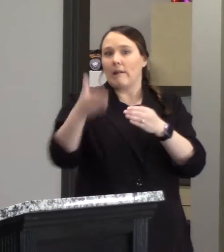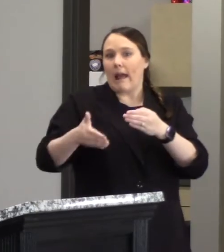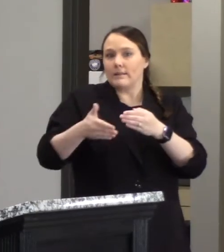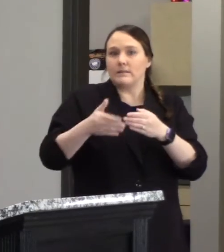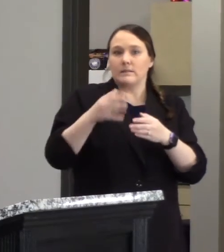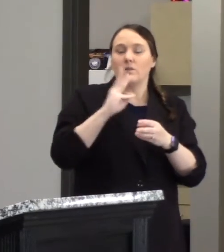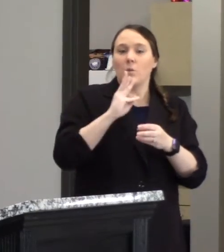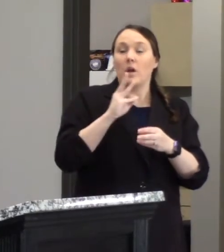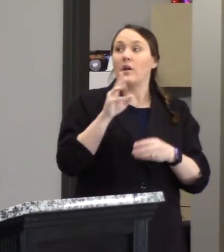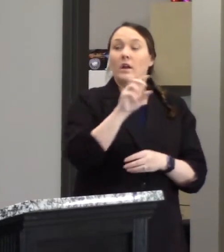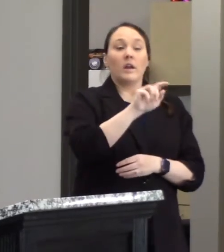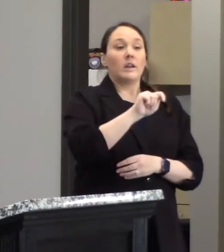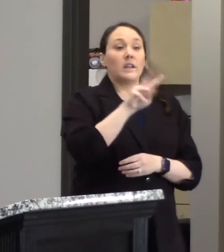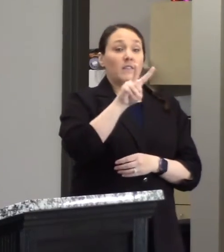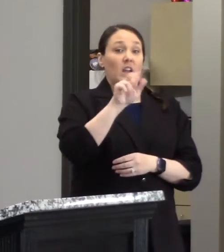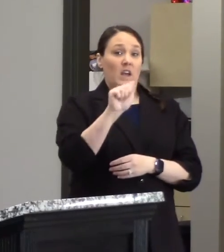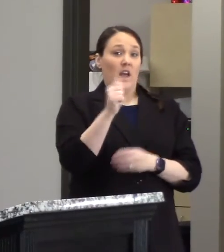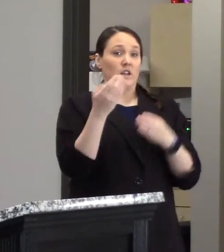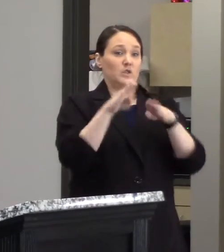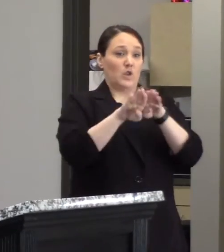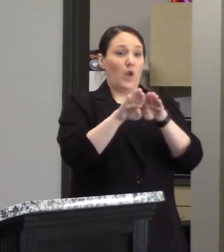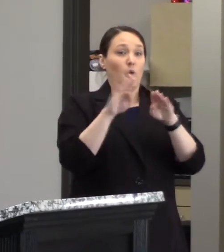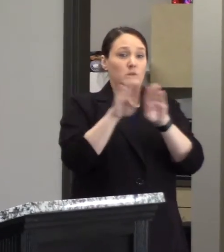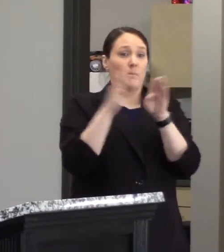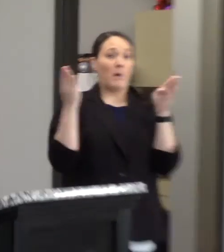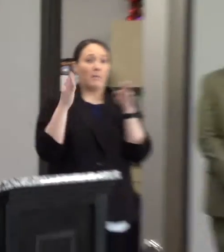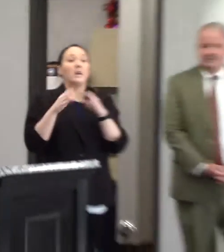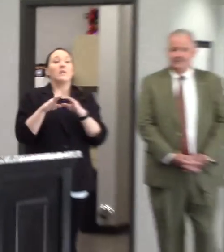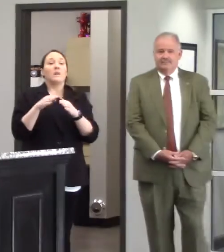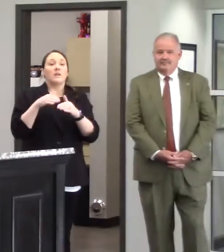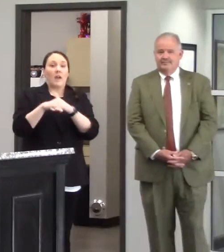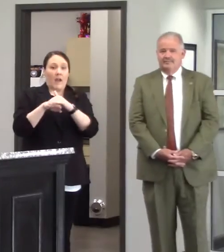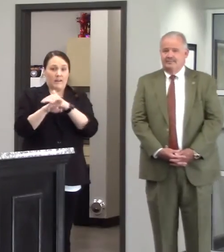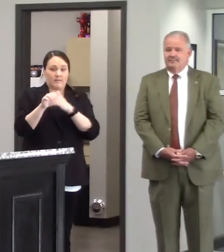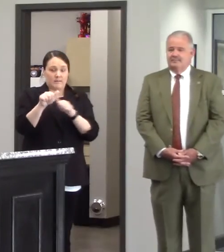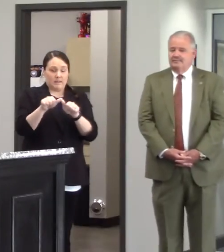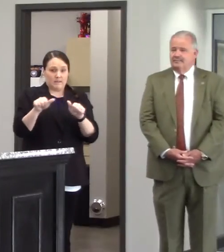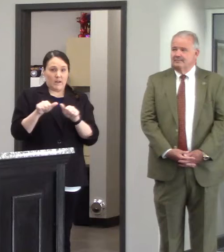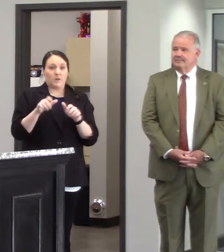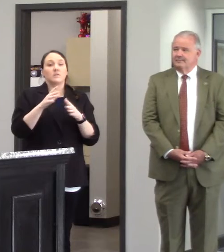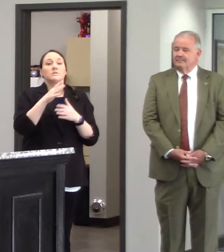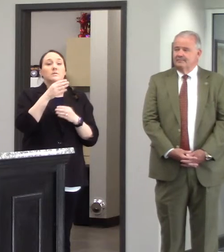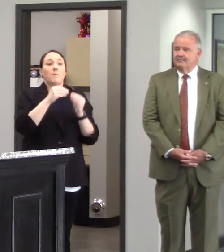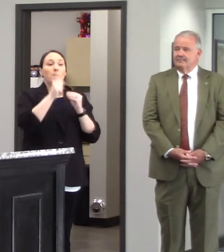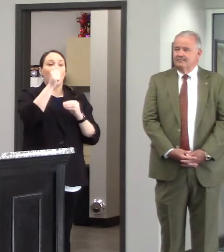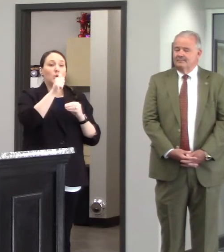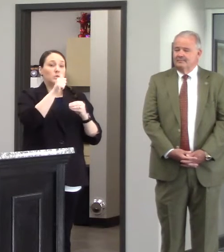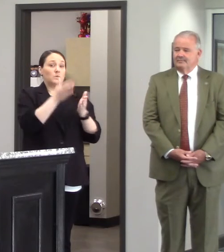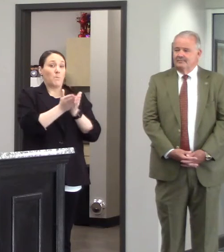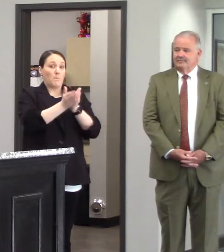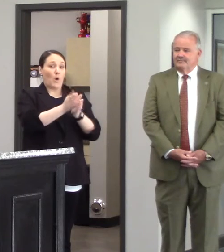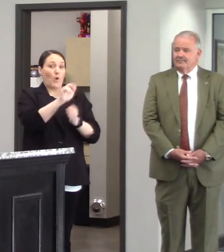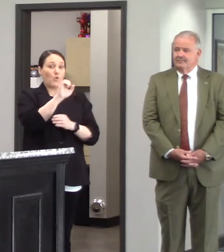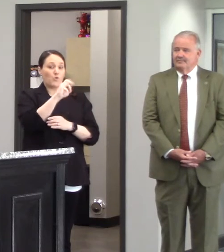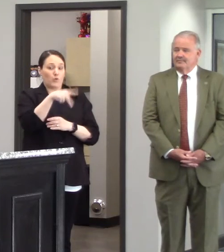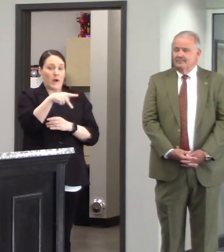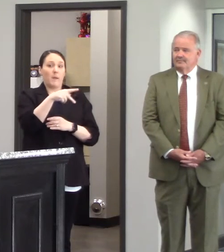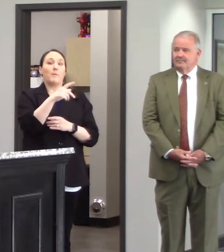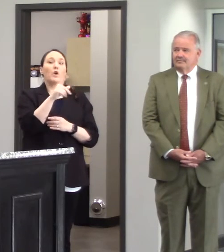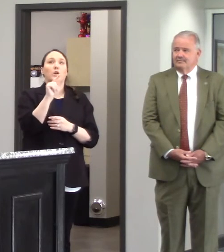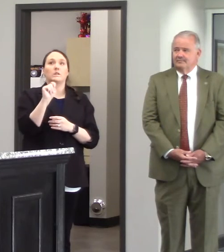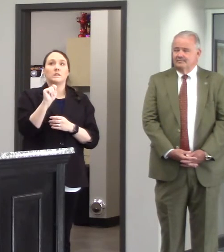above well now tva has closed their public access areas most of your boat ramps around this area are trda trda